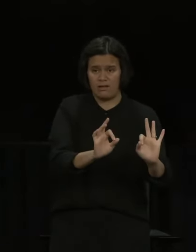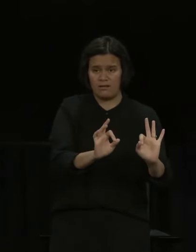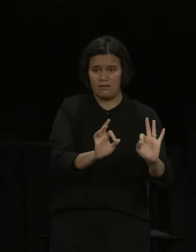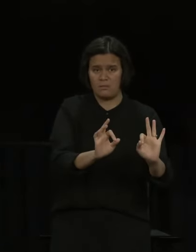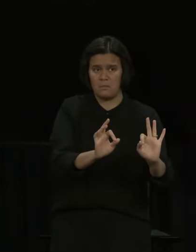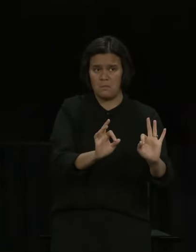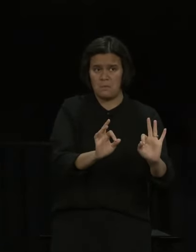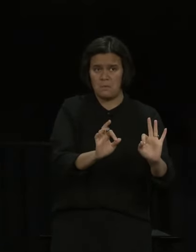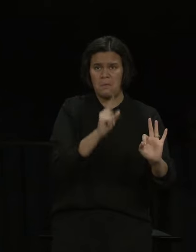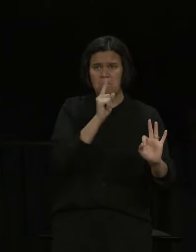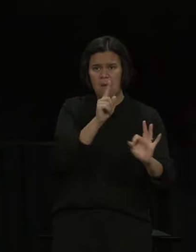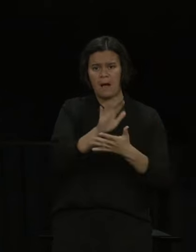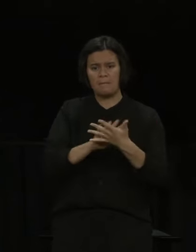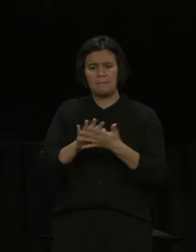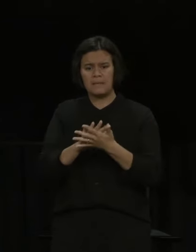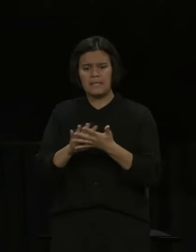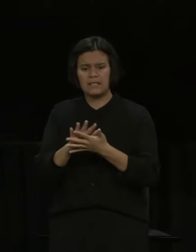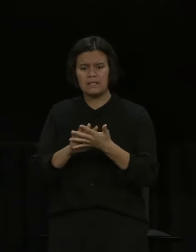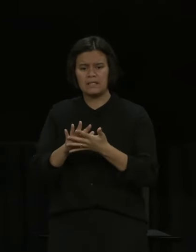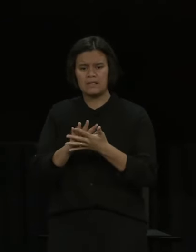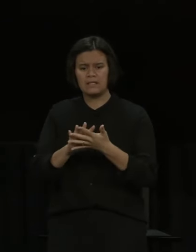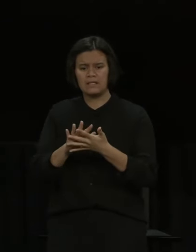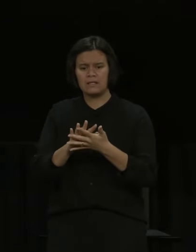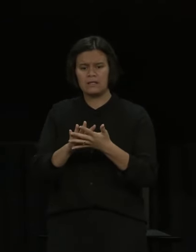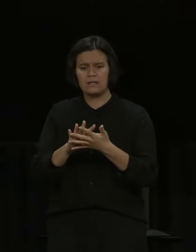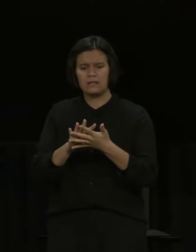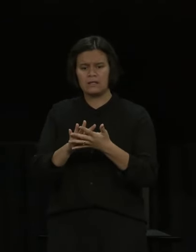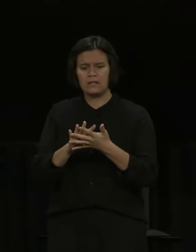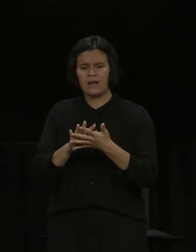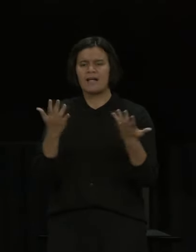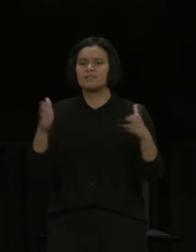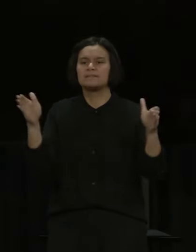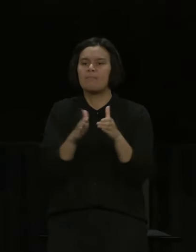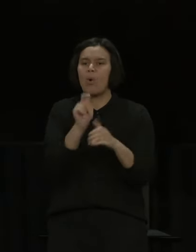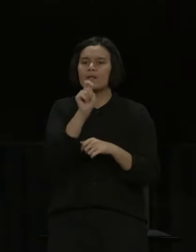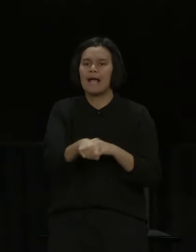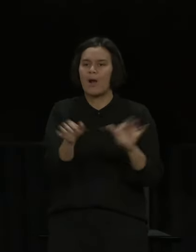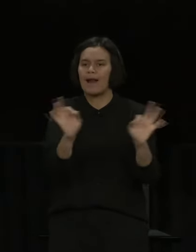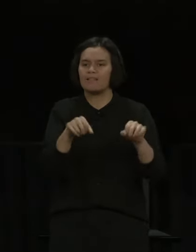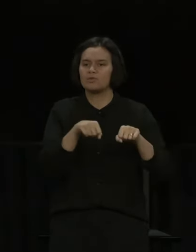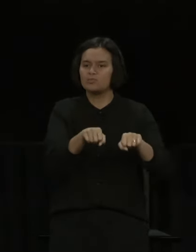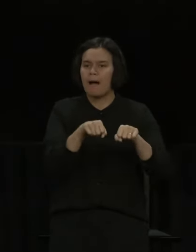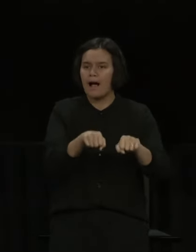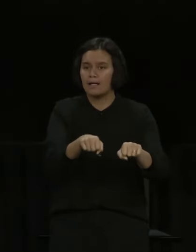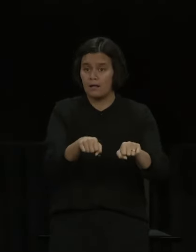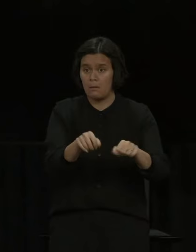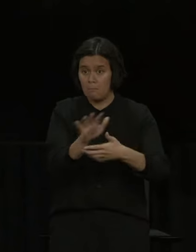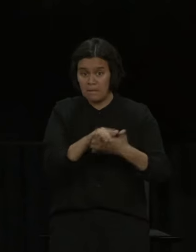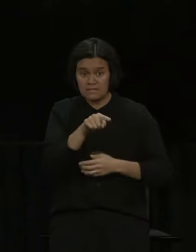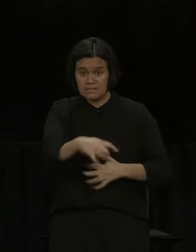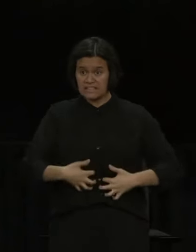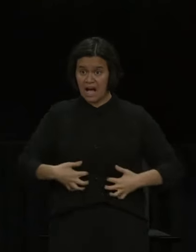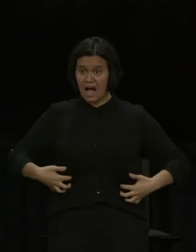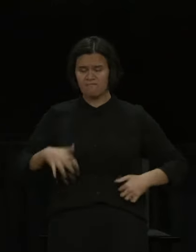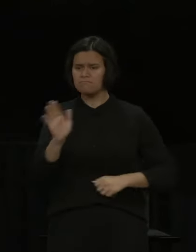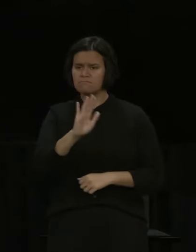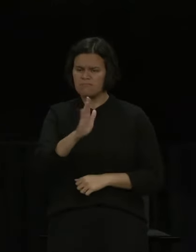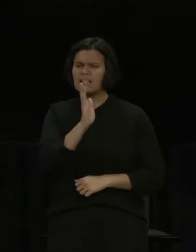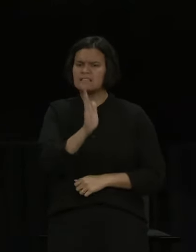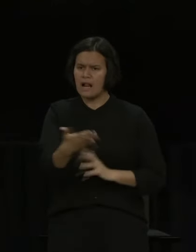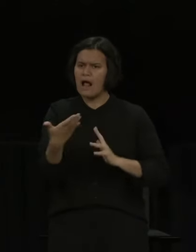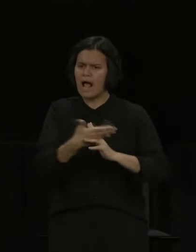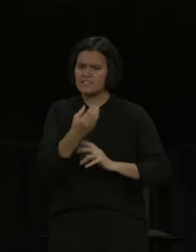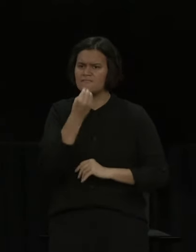we've got buses we have got buses and mobile clinics moving around the country to try and provide as broad a coverage as we possibly